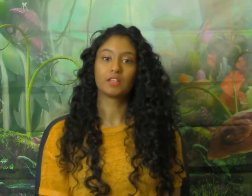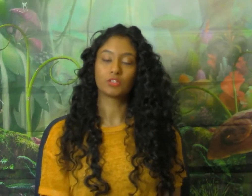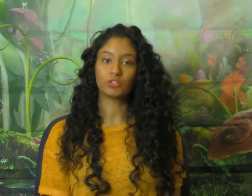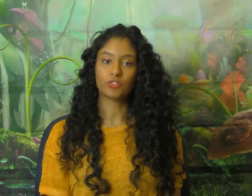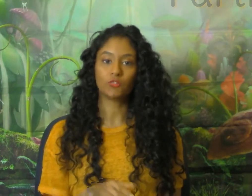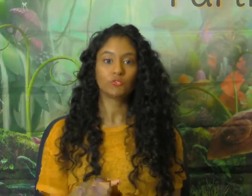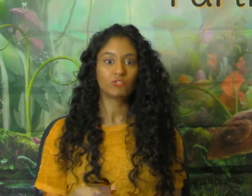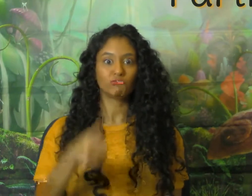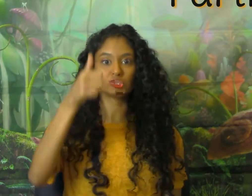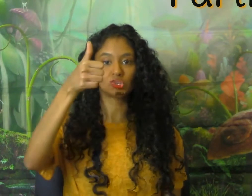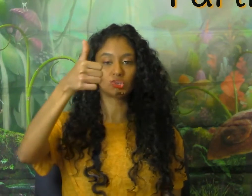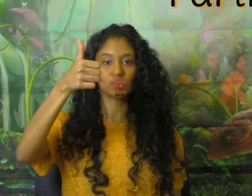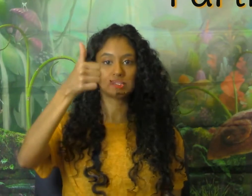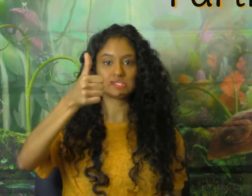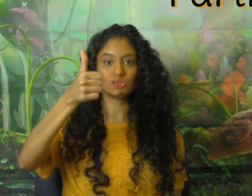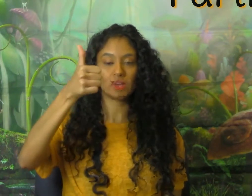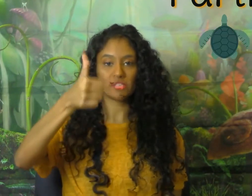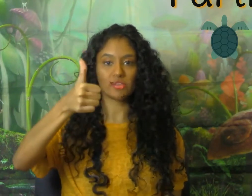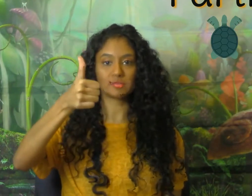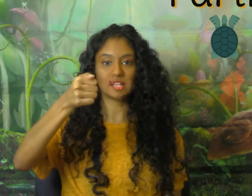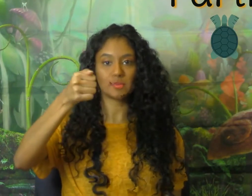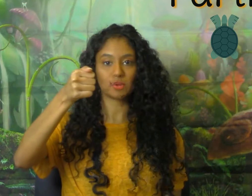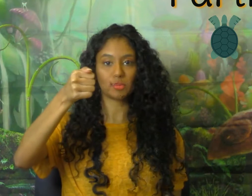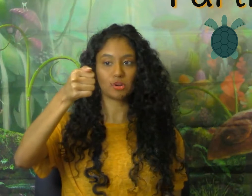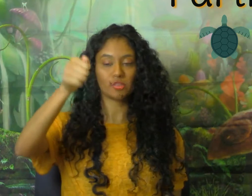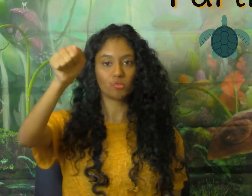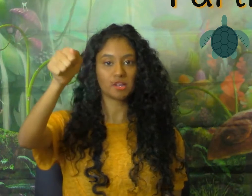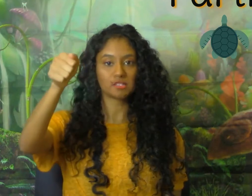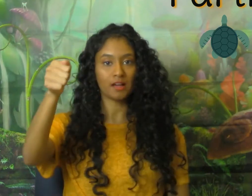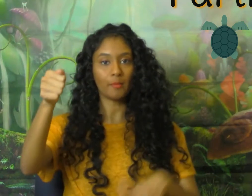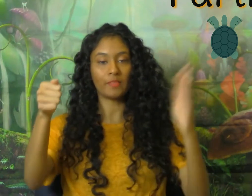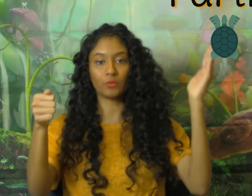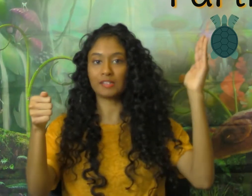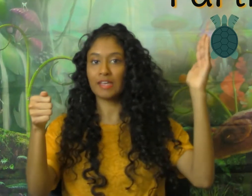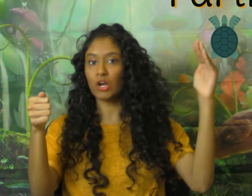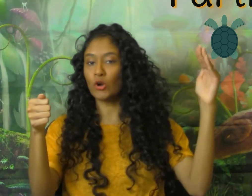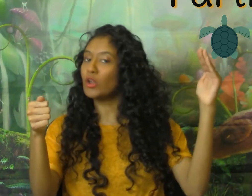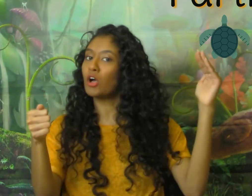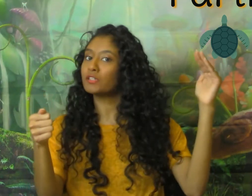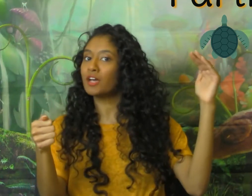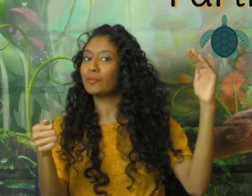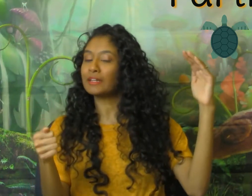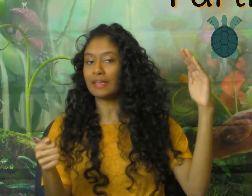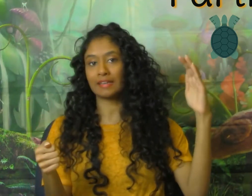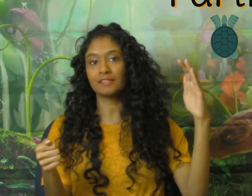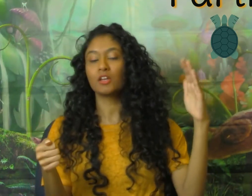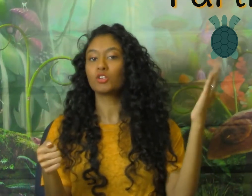So for a turtle, we're going to do a thumbs up and we're going to put our thumb right on top. And then we're going to take our non-dominant hand. So